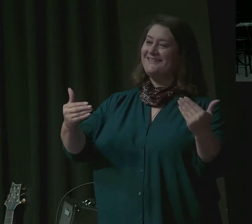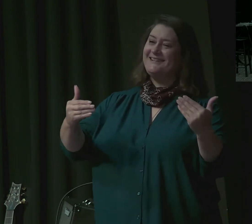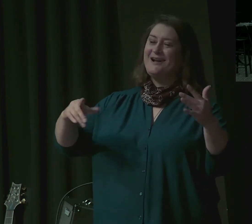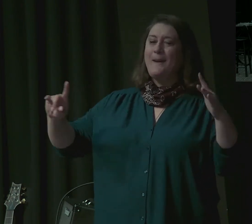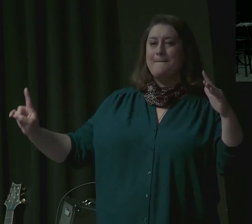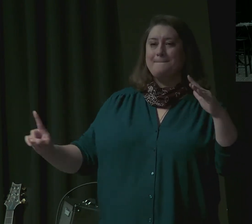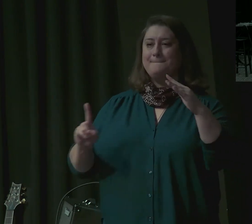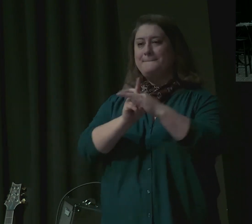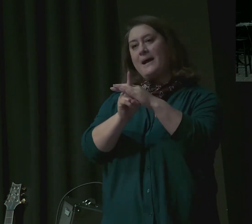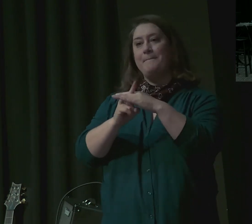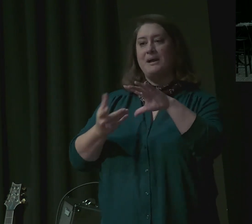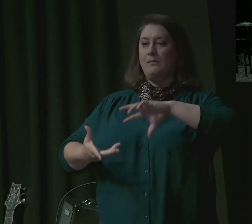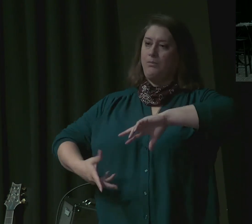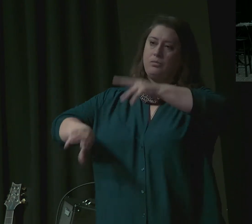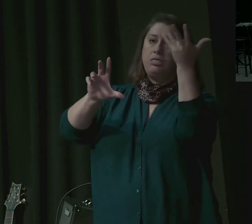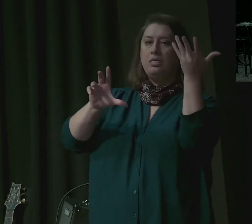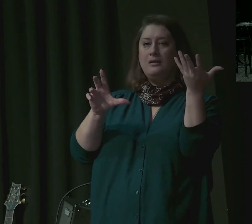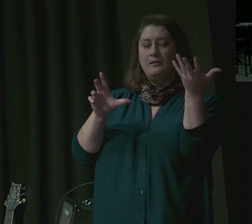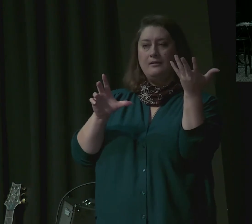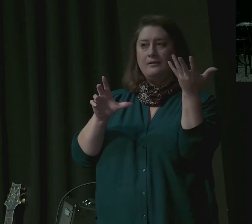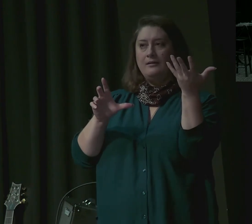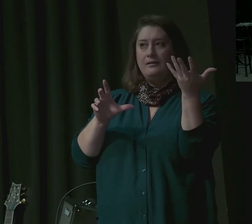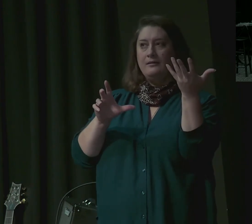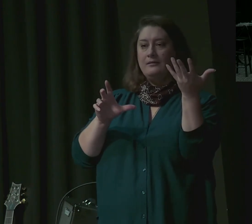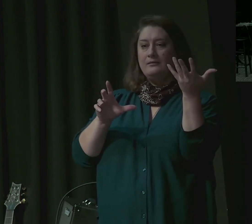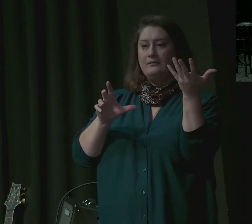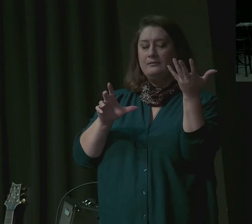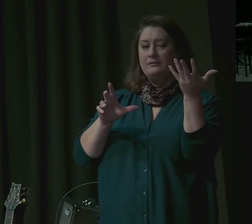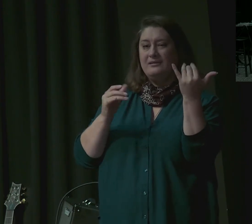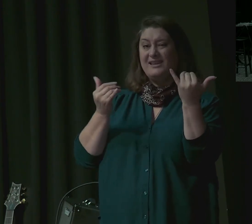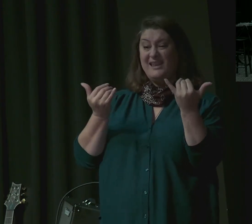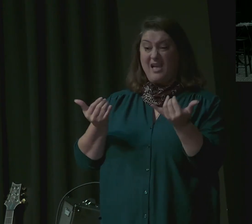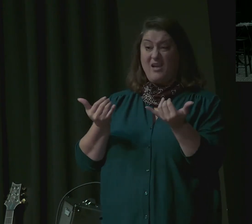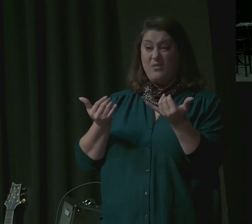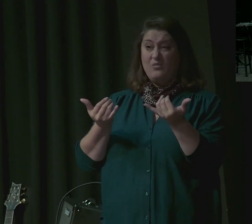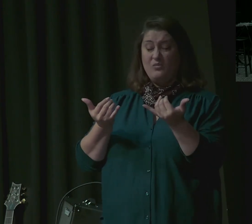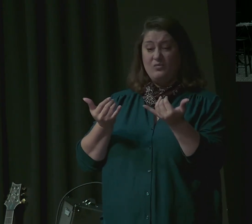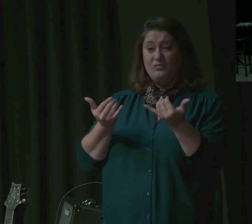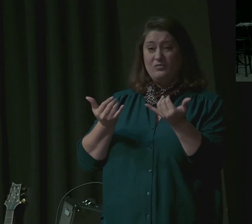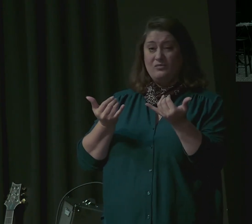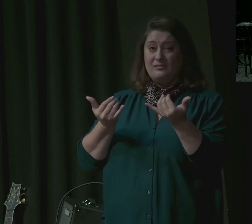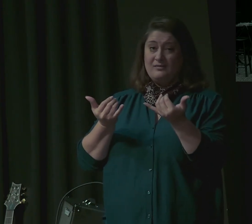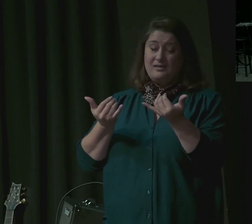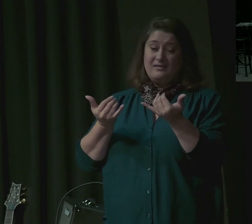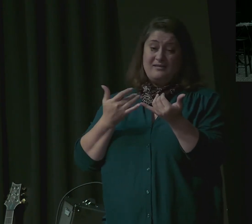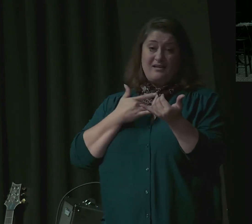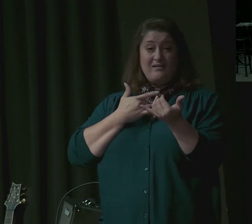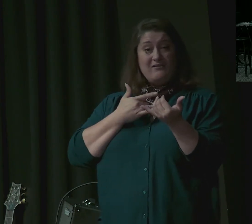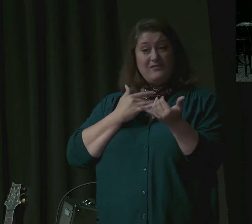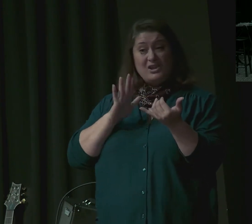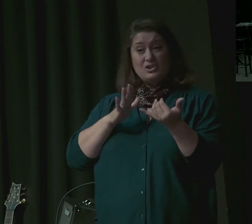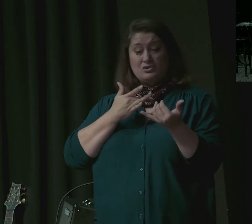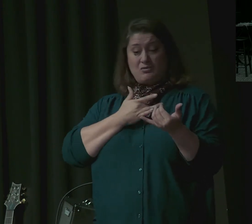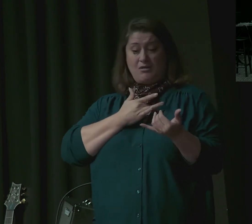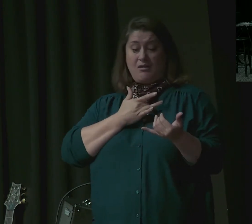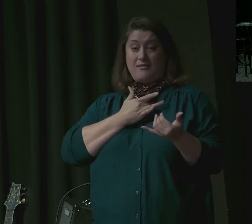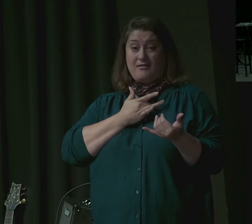expecting happens. And now what's really going on in your heart comes